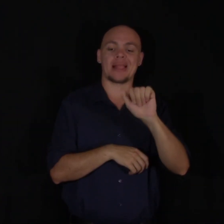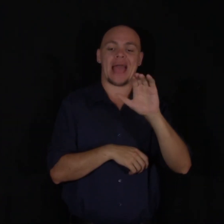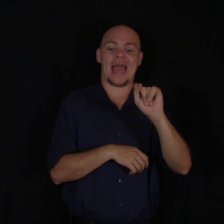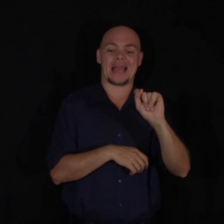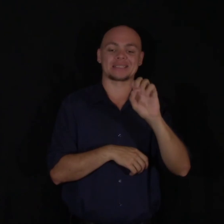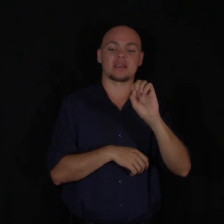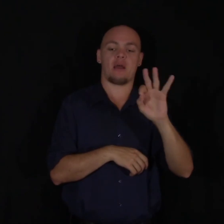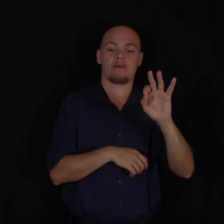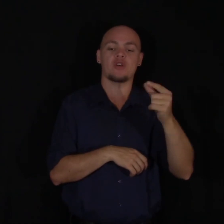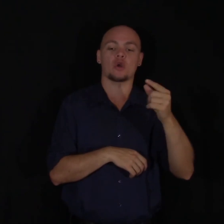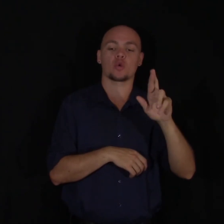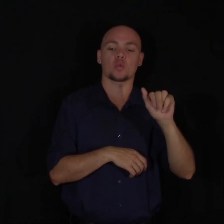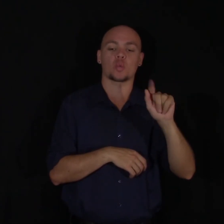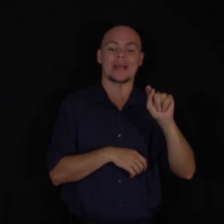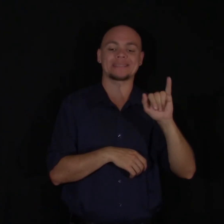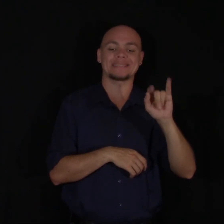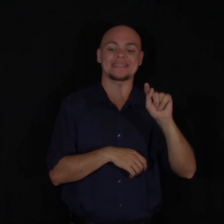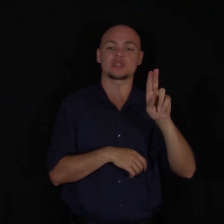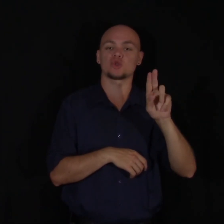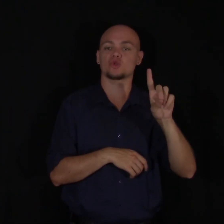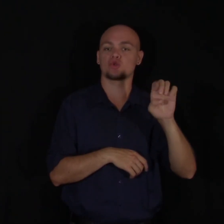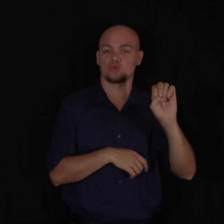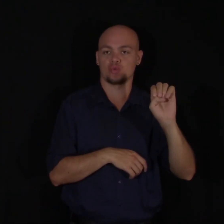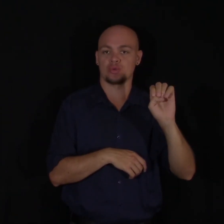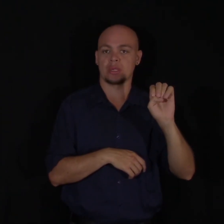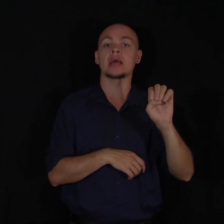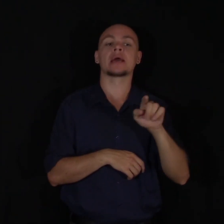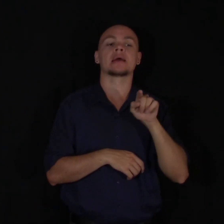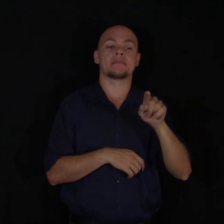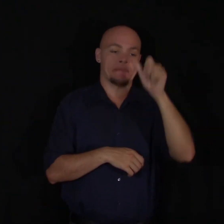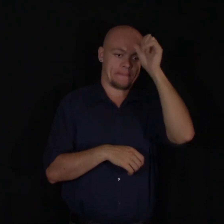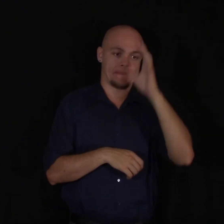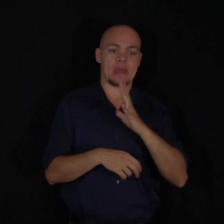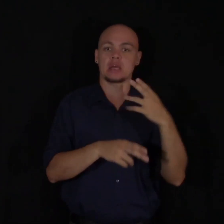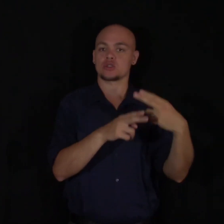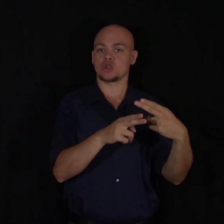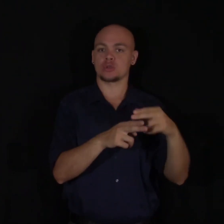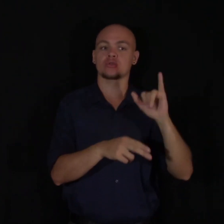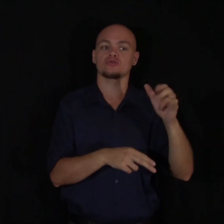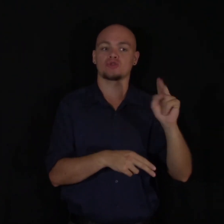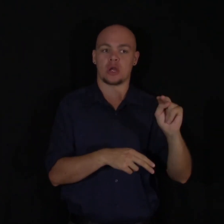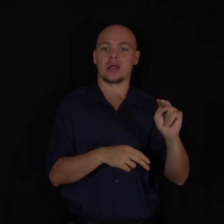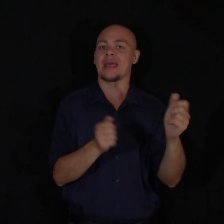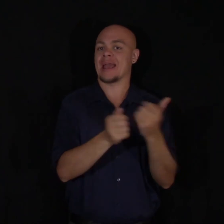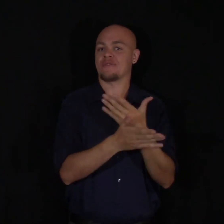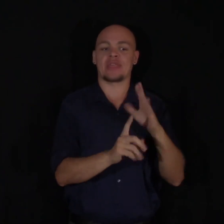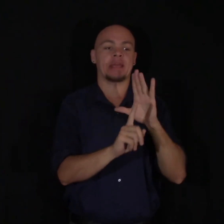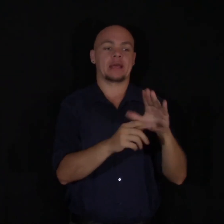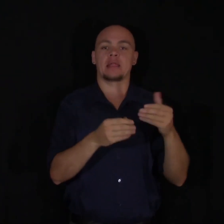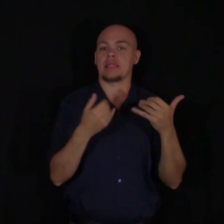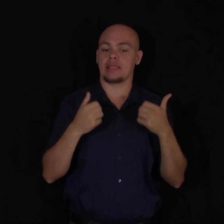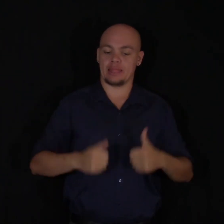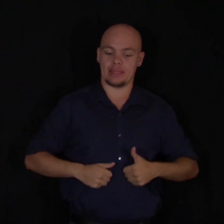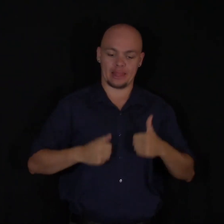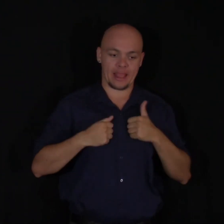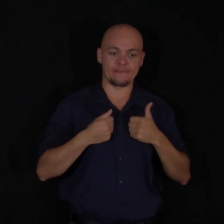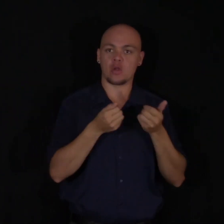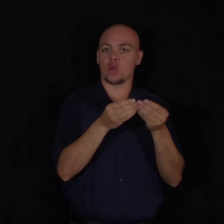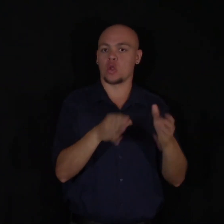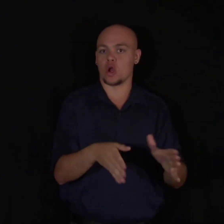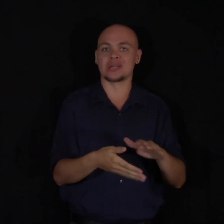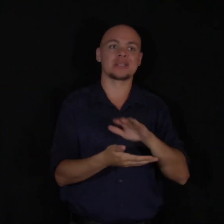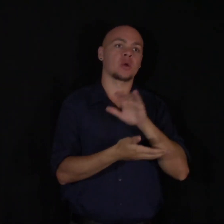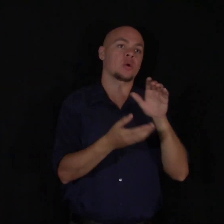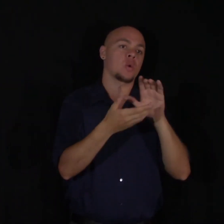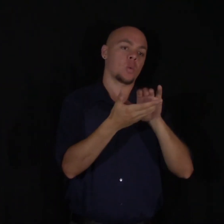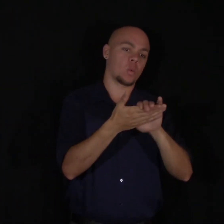mess. He just divorced his wife. He lost his house. His relationship with his kids was terrible. He was about to lose his job. And he had no